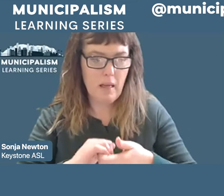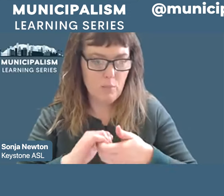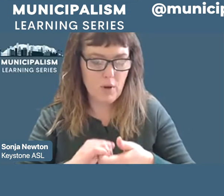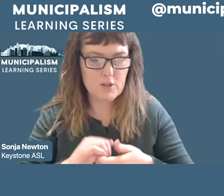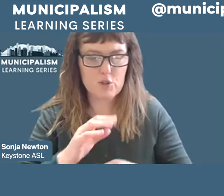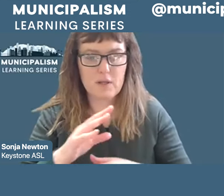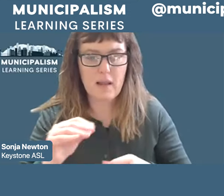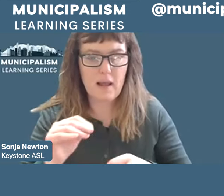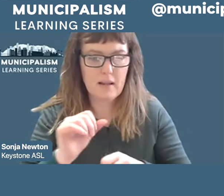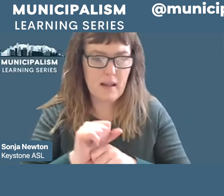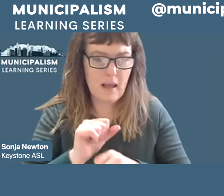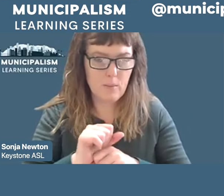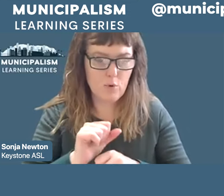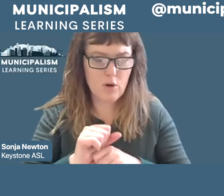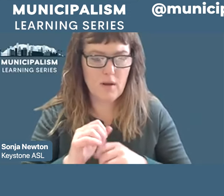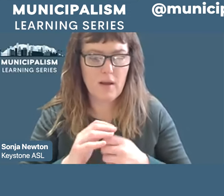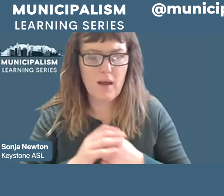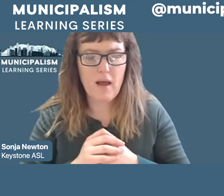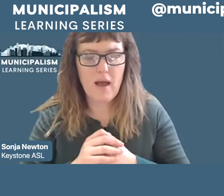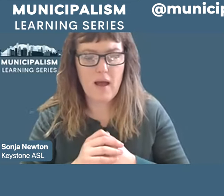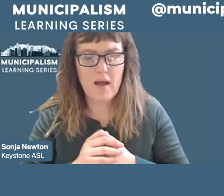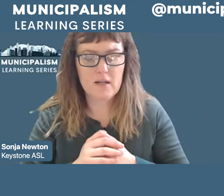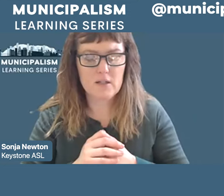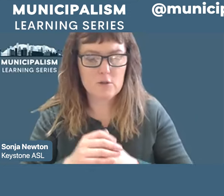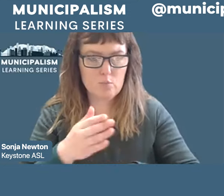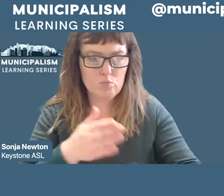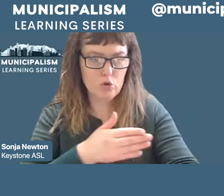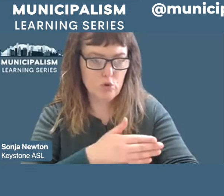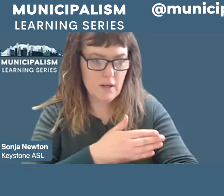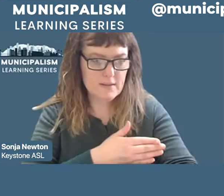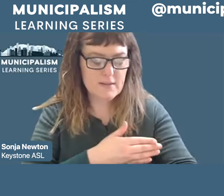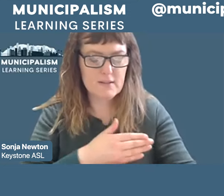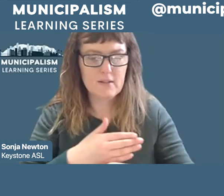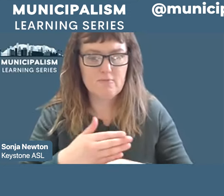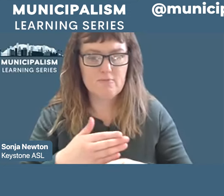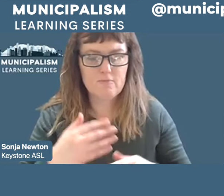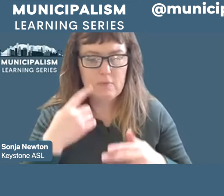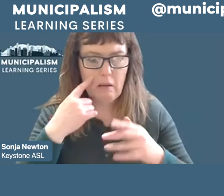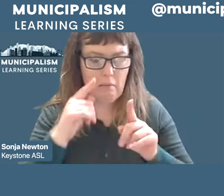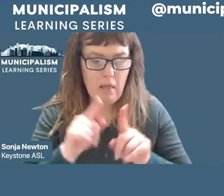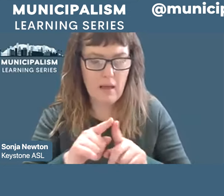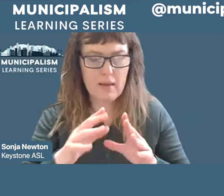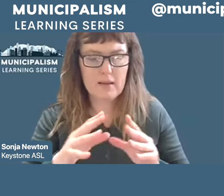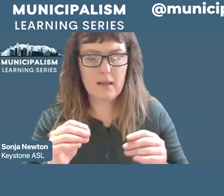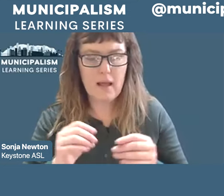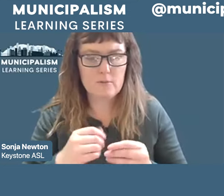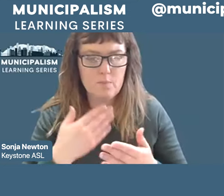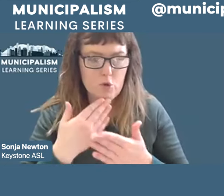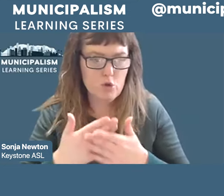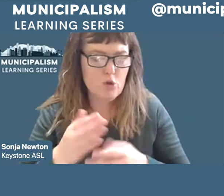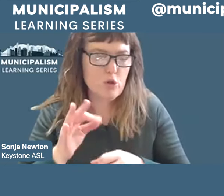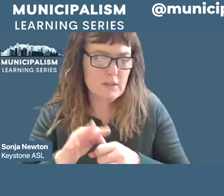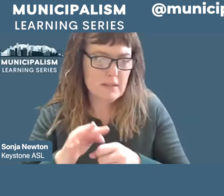and Richmond Progressive Alliance and with that also moving good candidates and progressive candidates